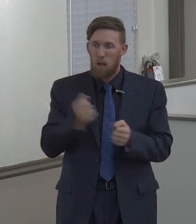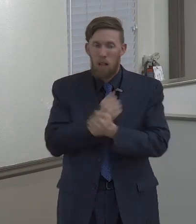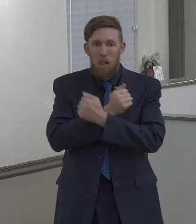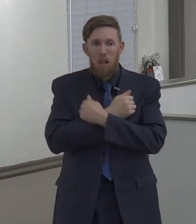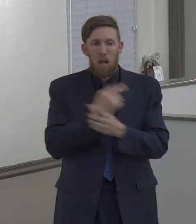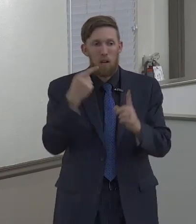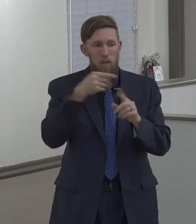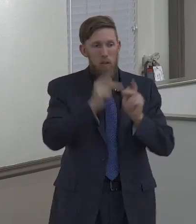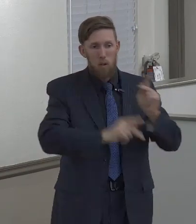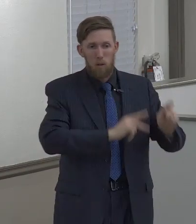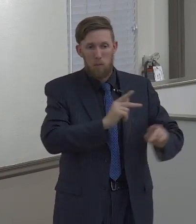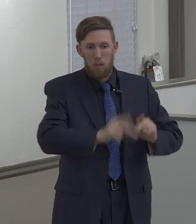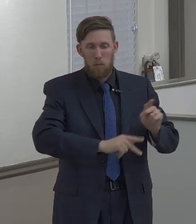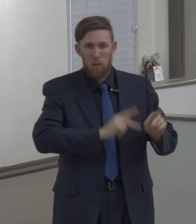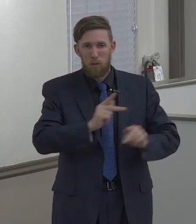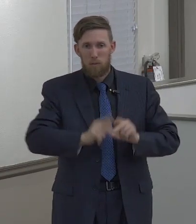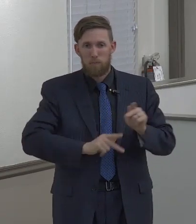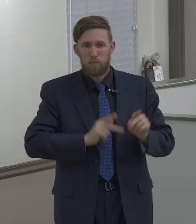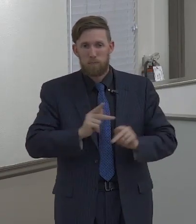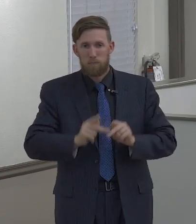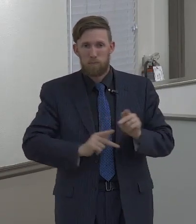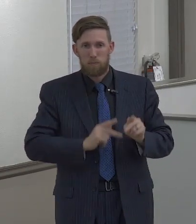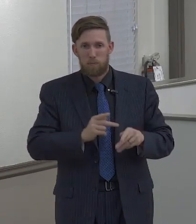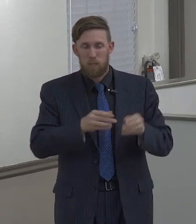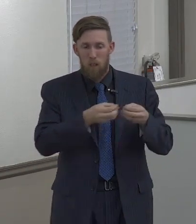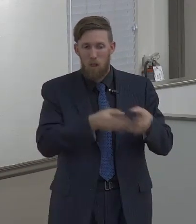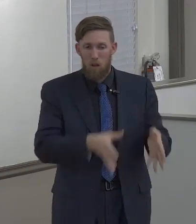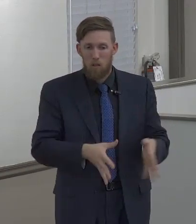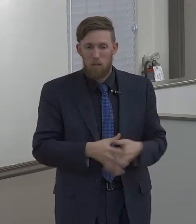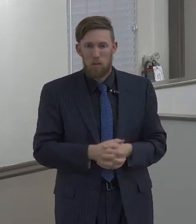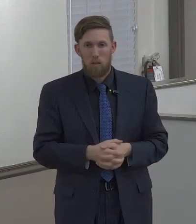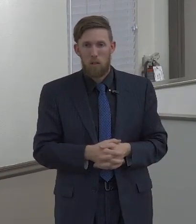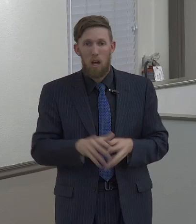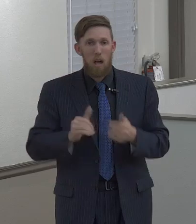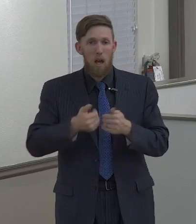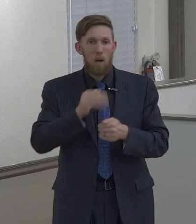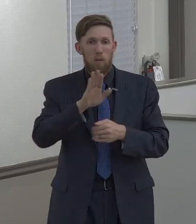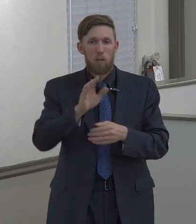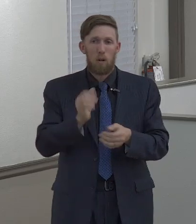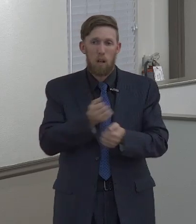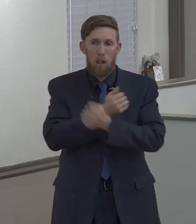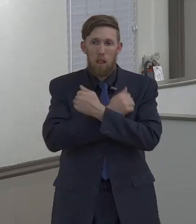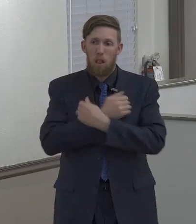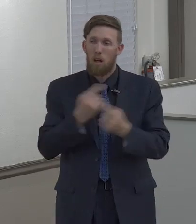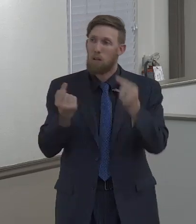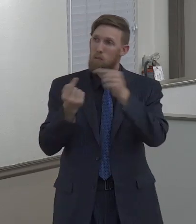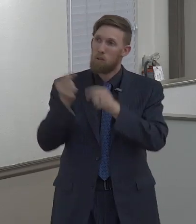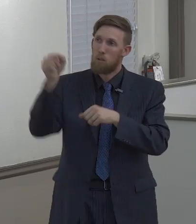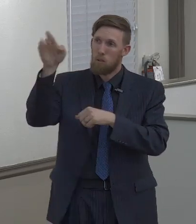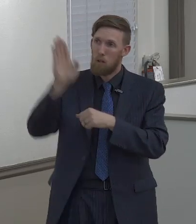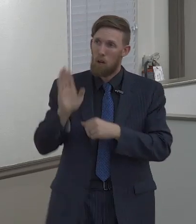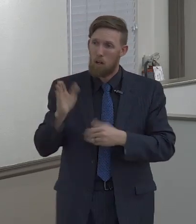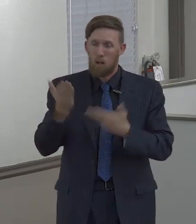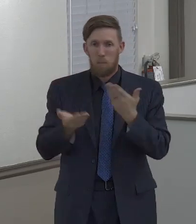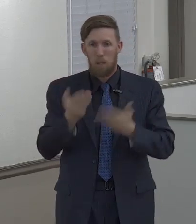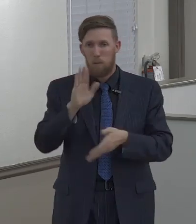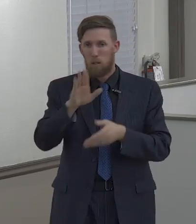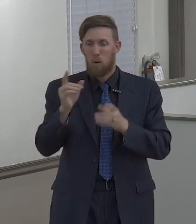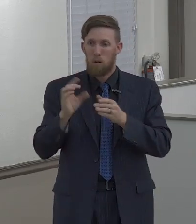action in your life demonstrating a genuine love for the lost person how is it towards God